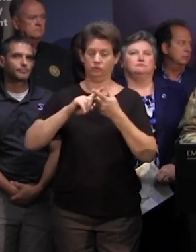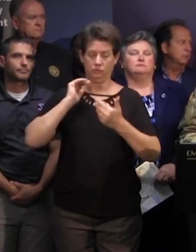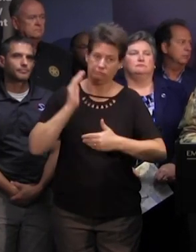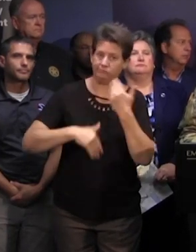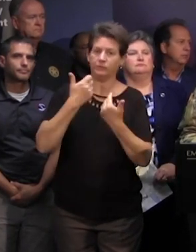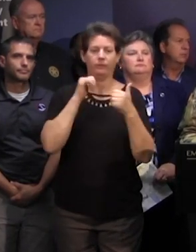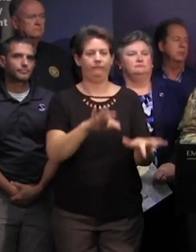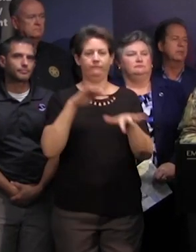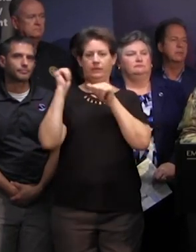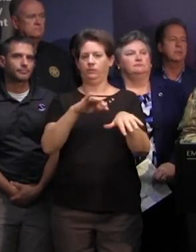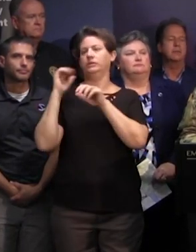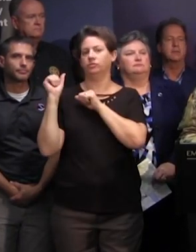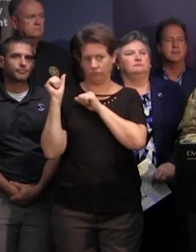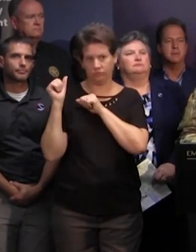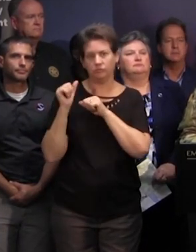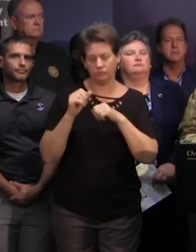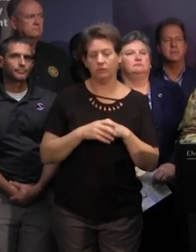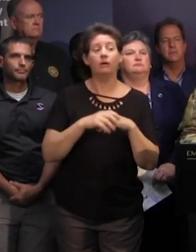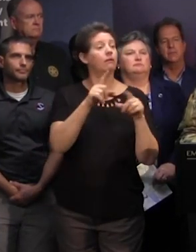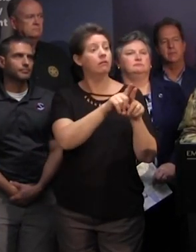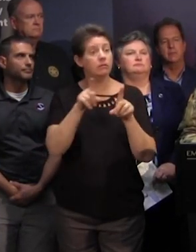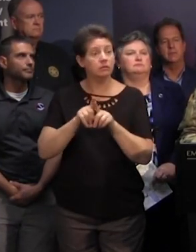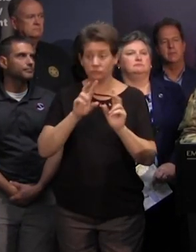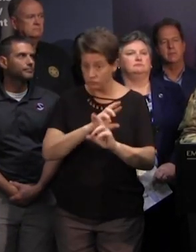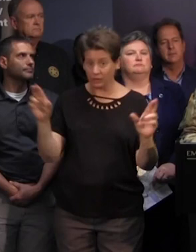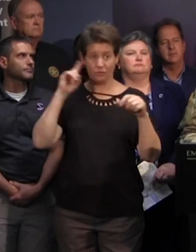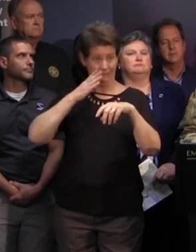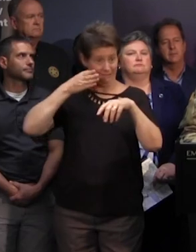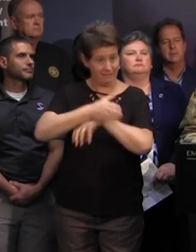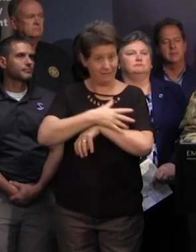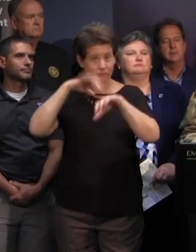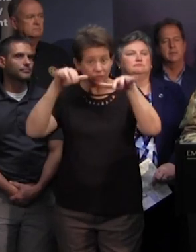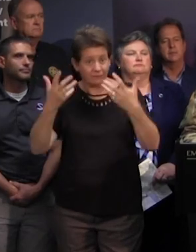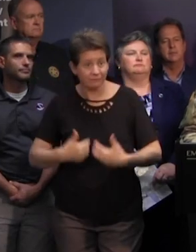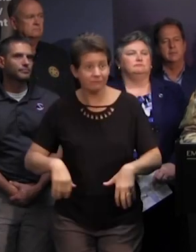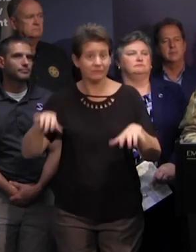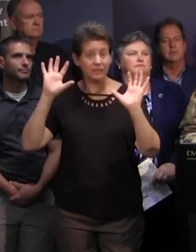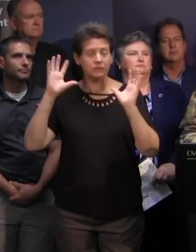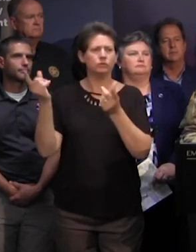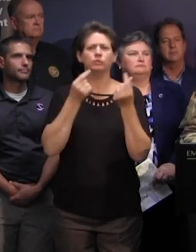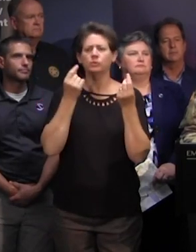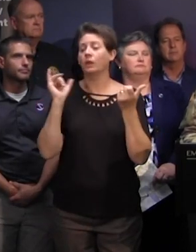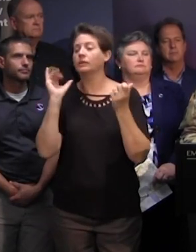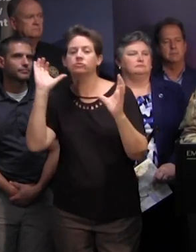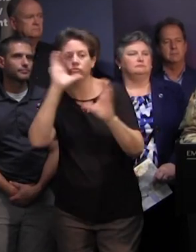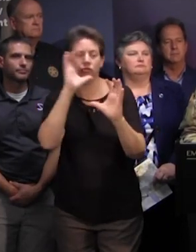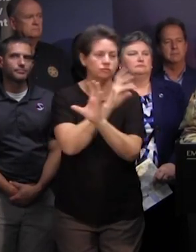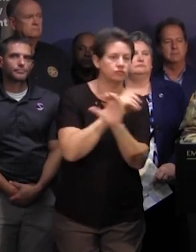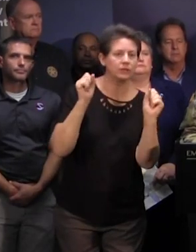but we're also positioning to do post-storm activities uh that include search and rescue